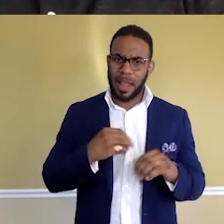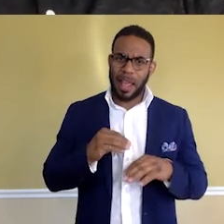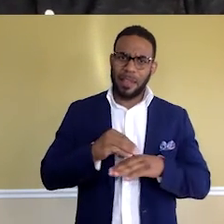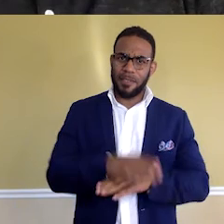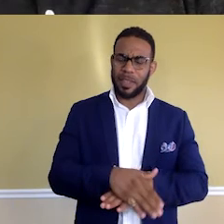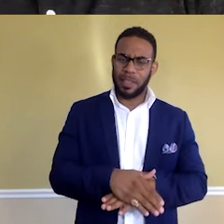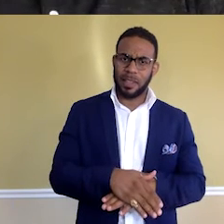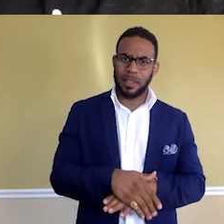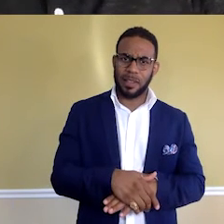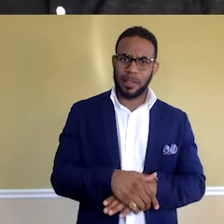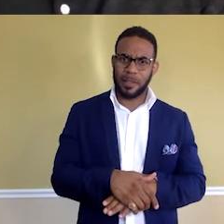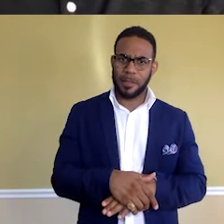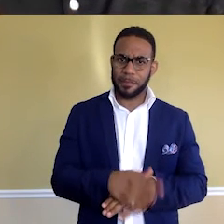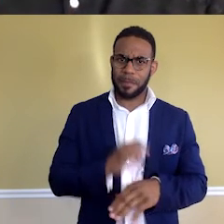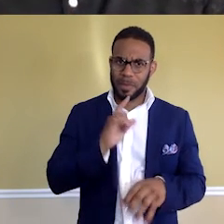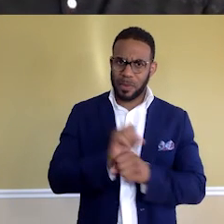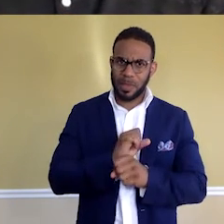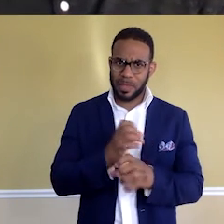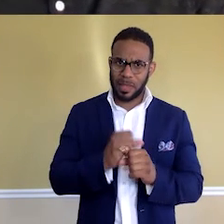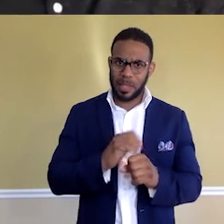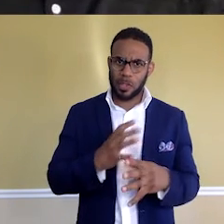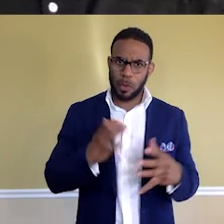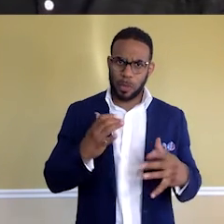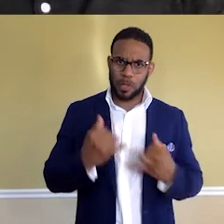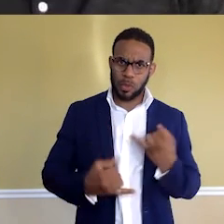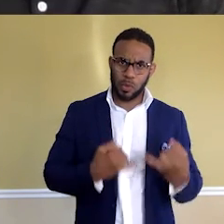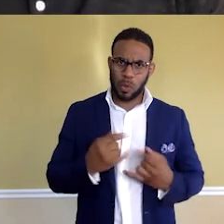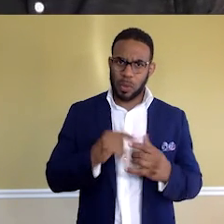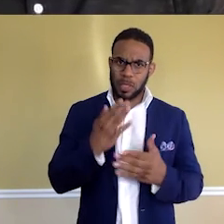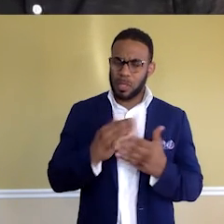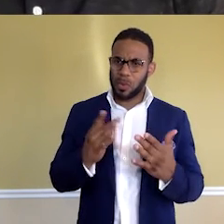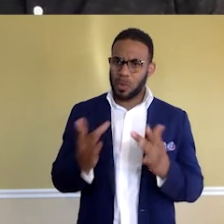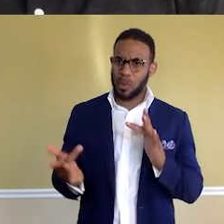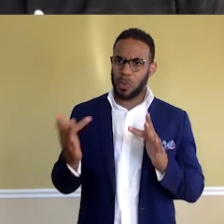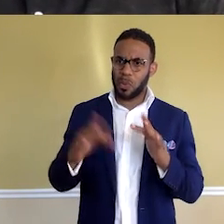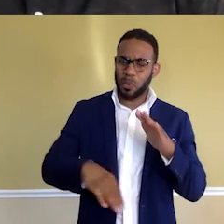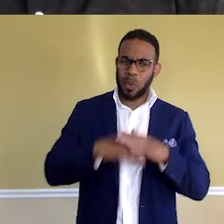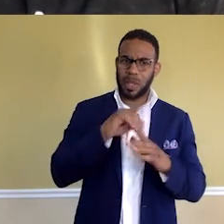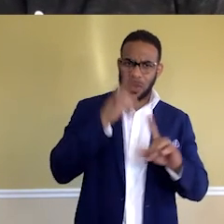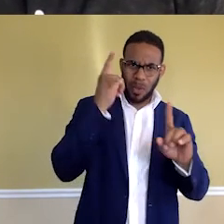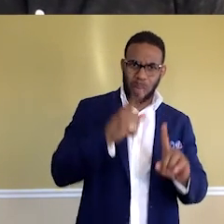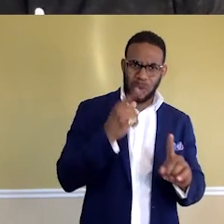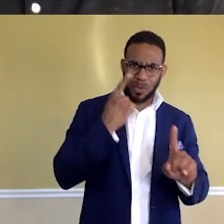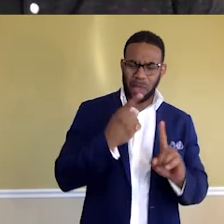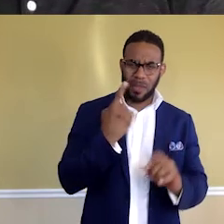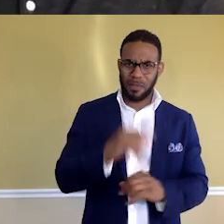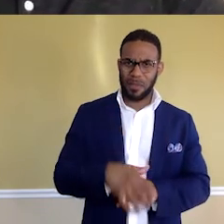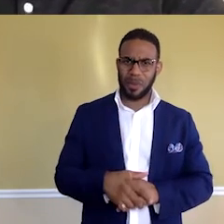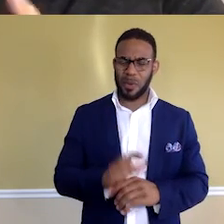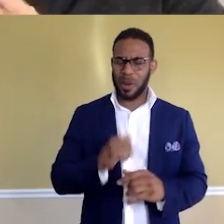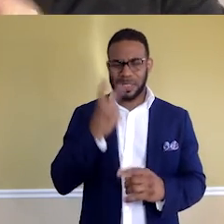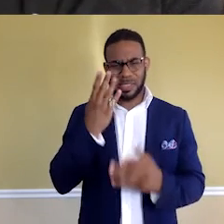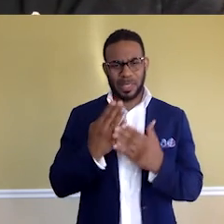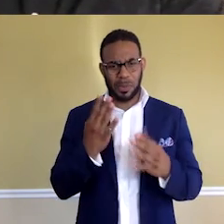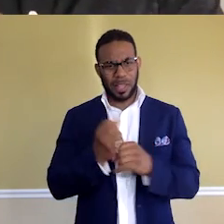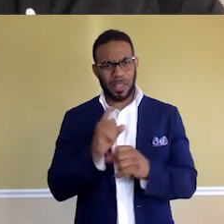And I really get so much joy when someone reaches their goal that they're striving for. When I see someone get their first job in tech,